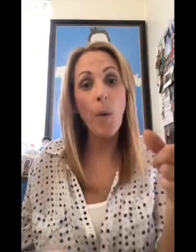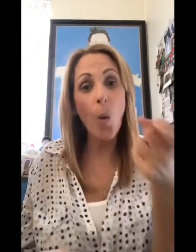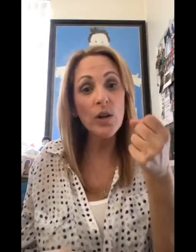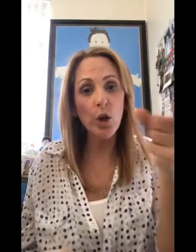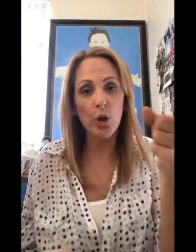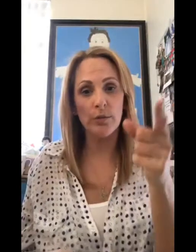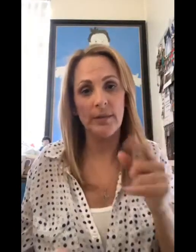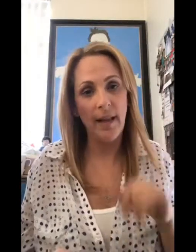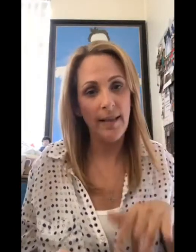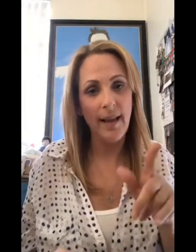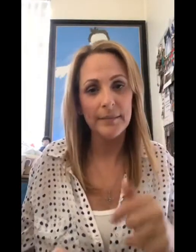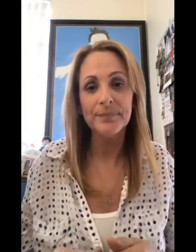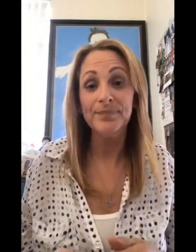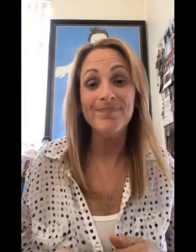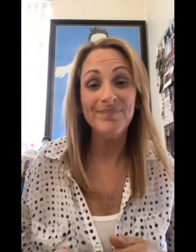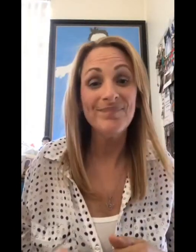So I'm holding her to that promise.